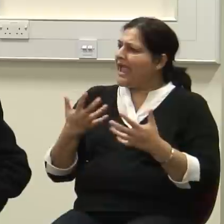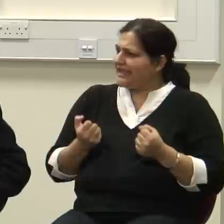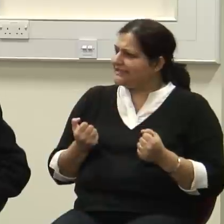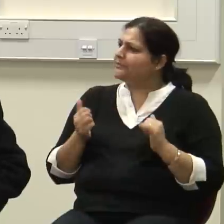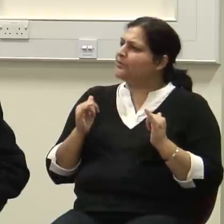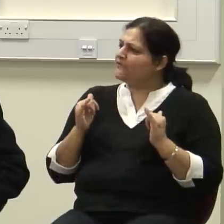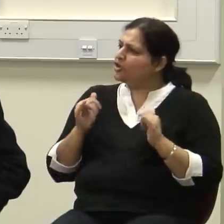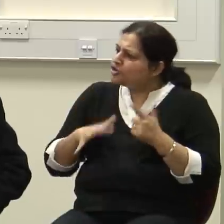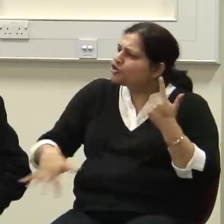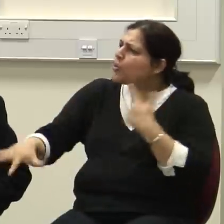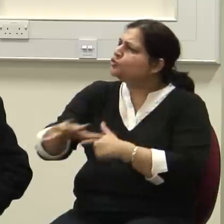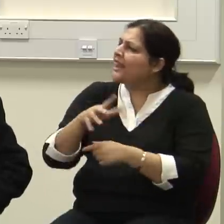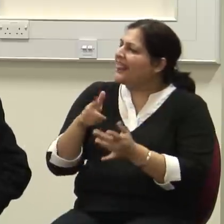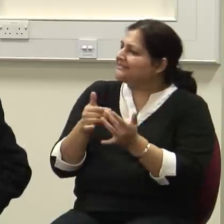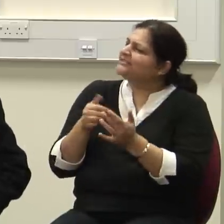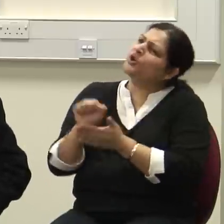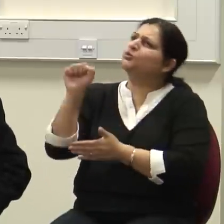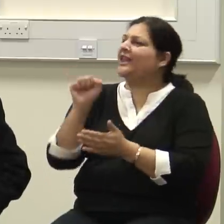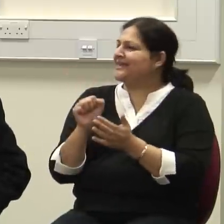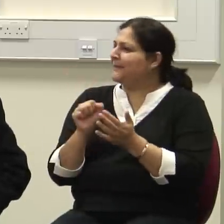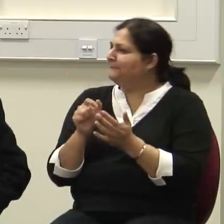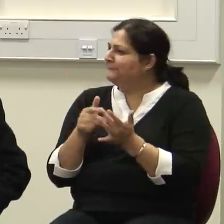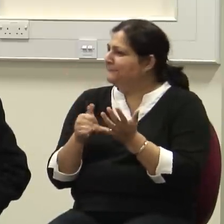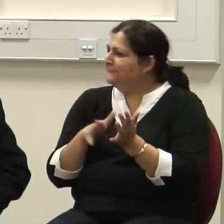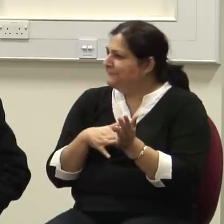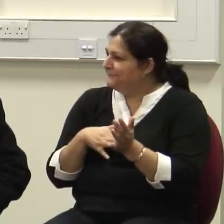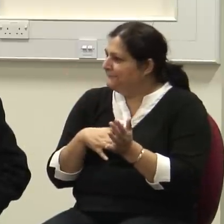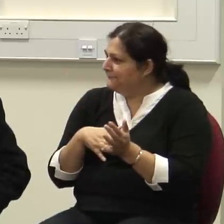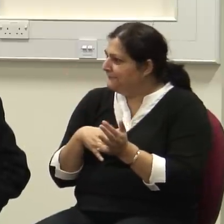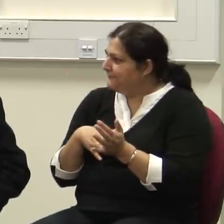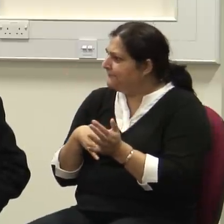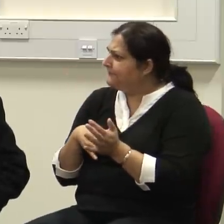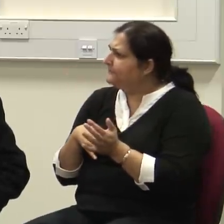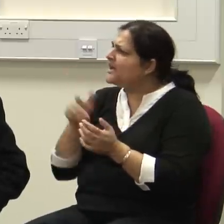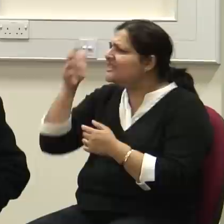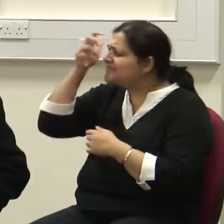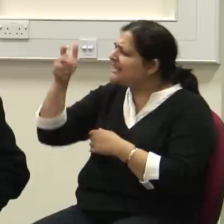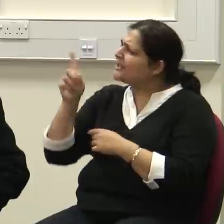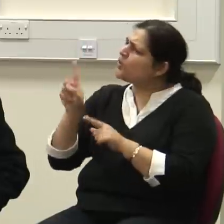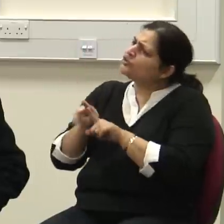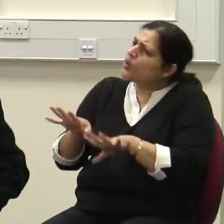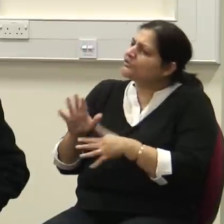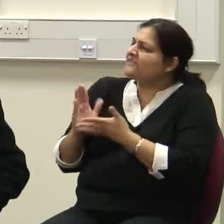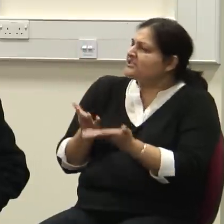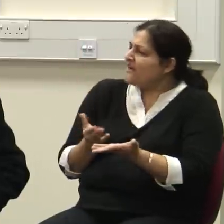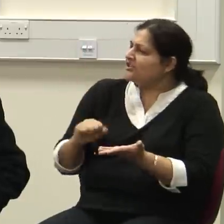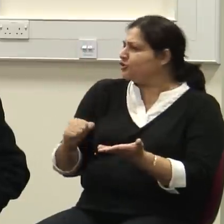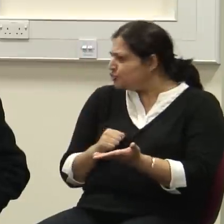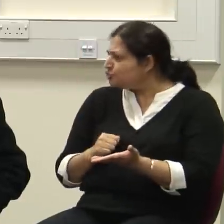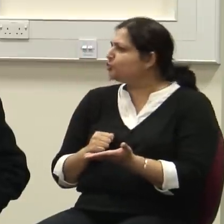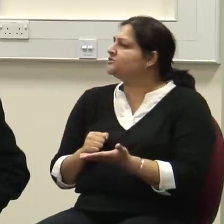in what way? What kind of services does the state provide? Now, should the state provide,